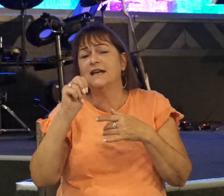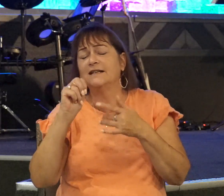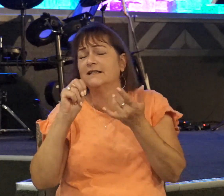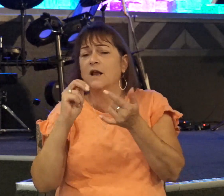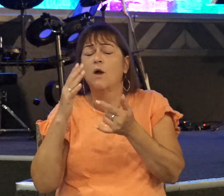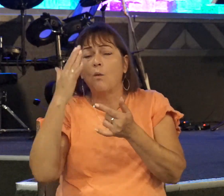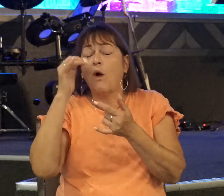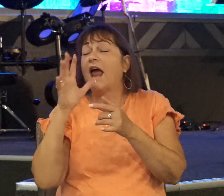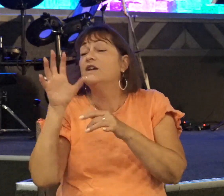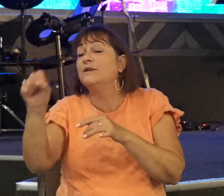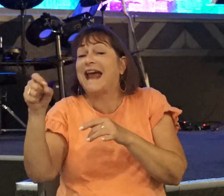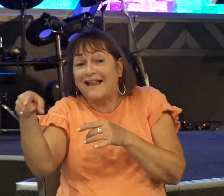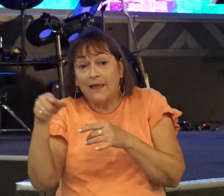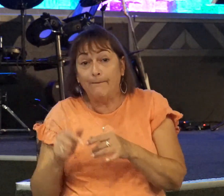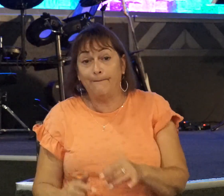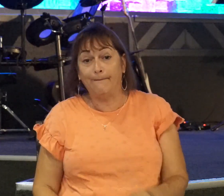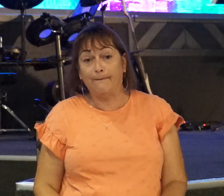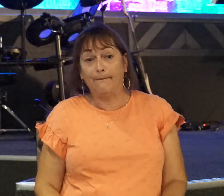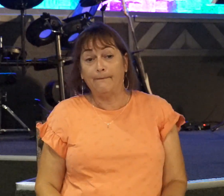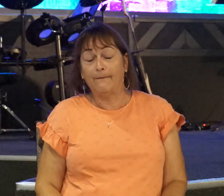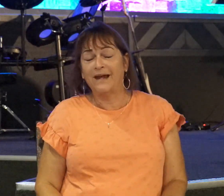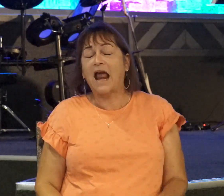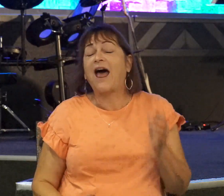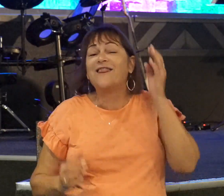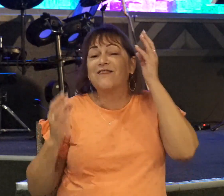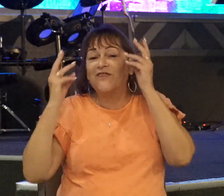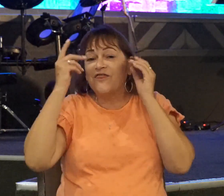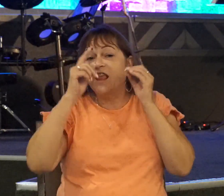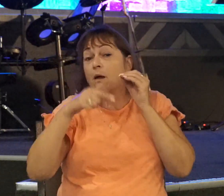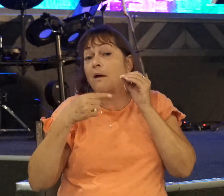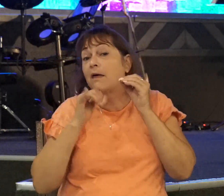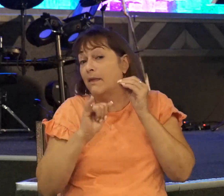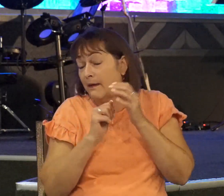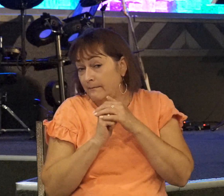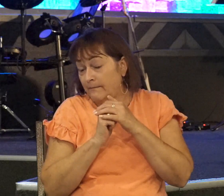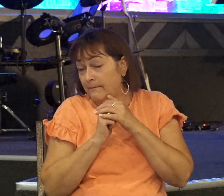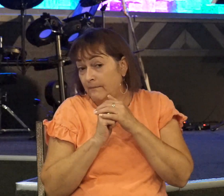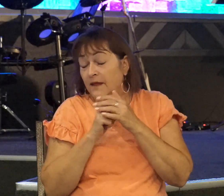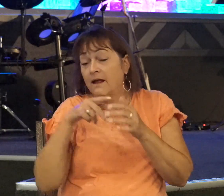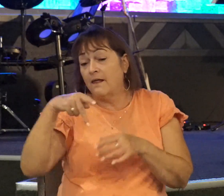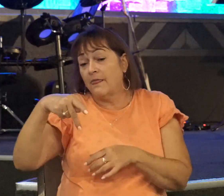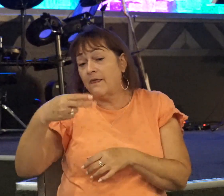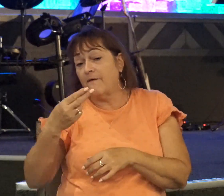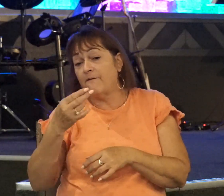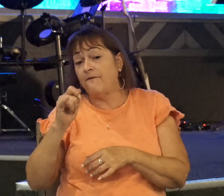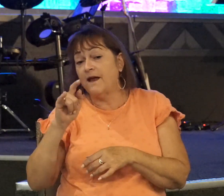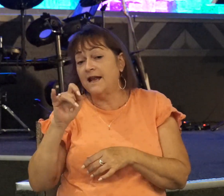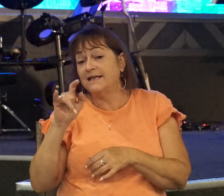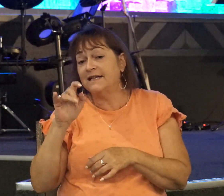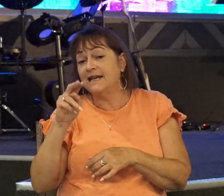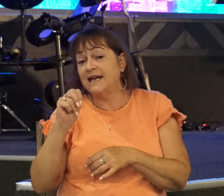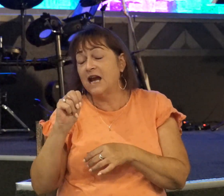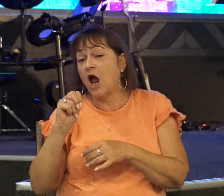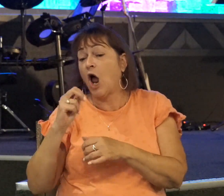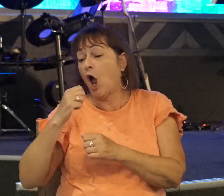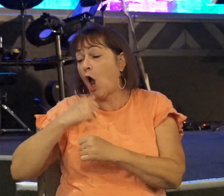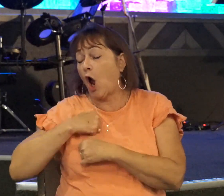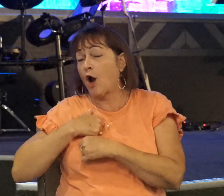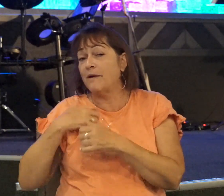attack him. Now, think about that. The Philistine army was far superior to the